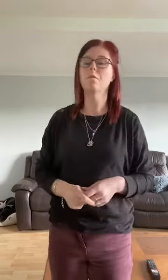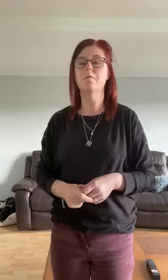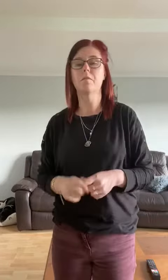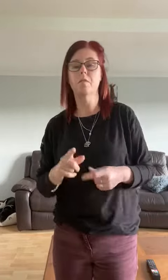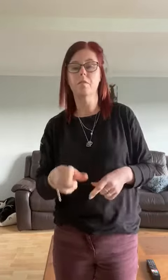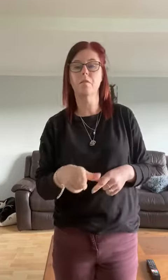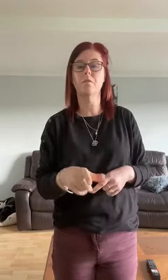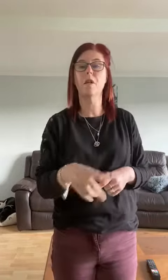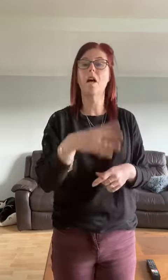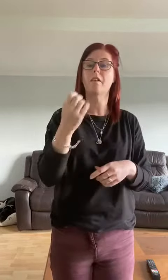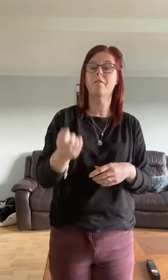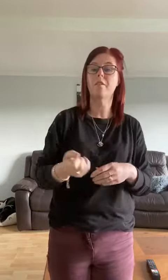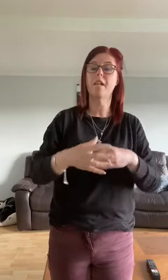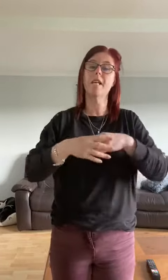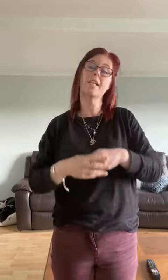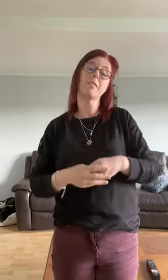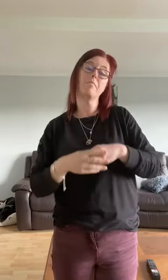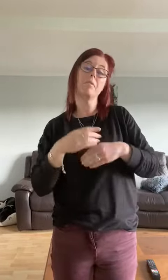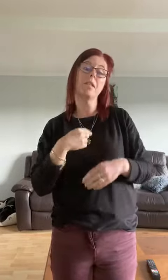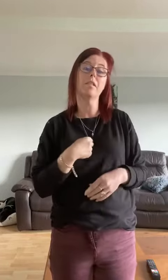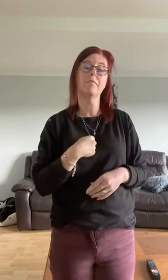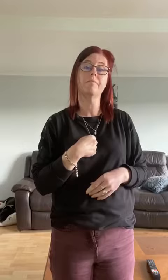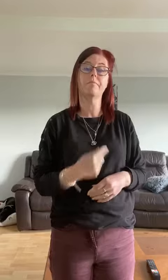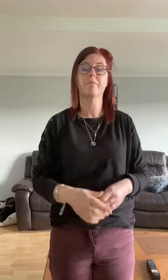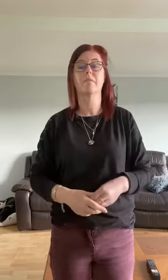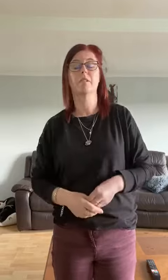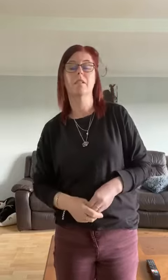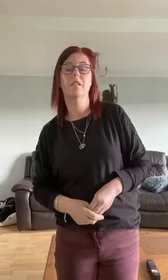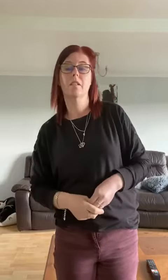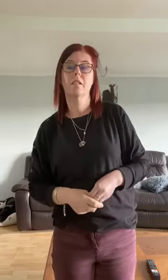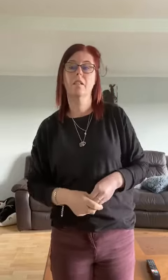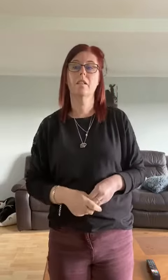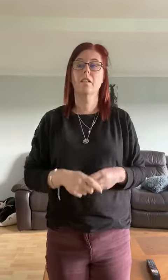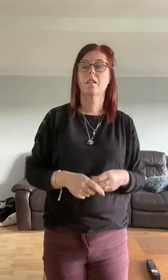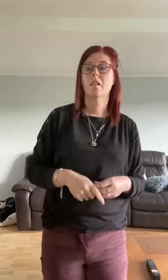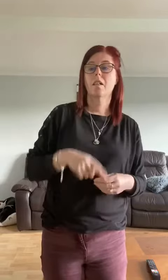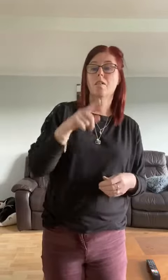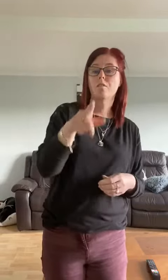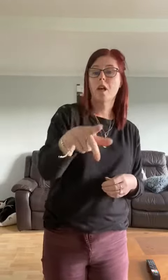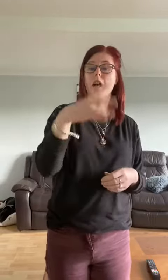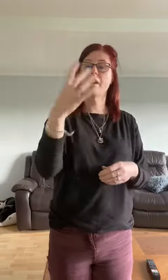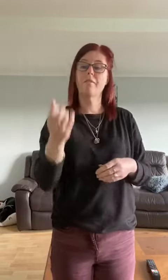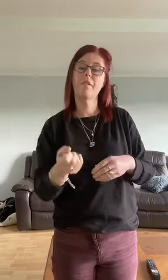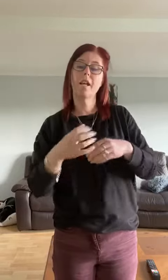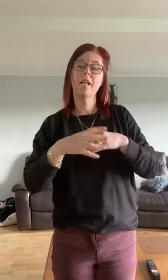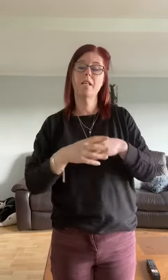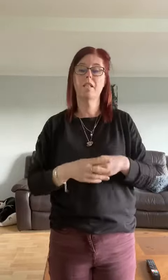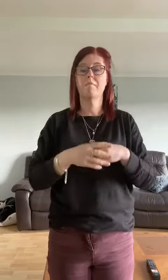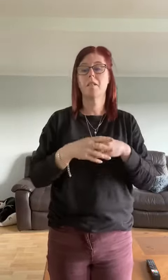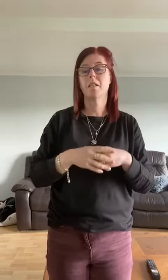you got a friend in me you got a friend in me